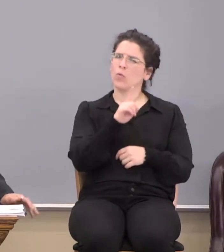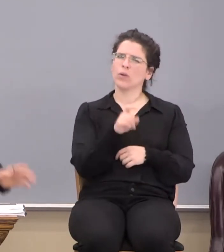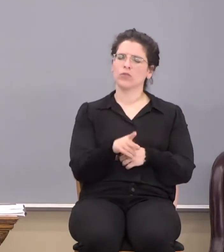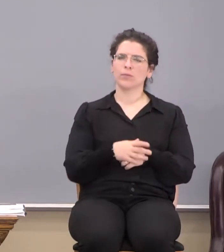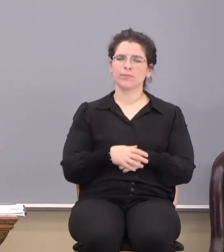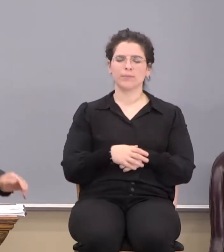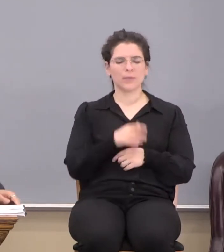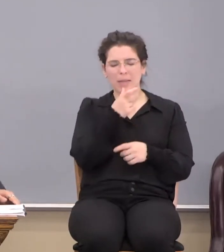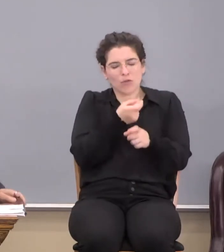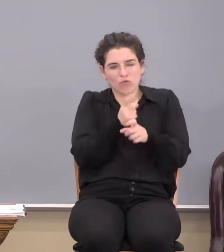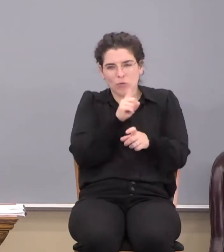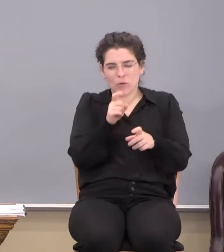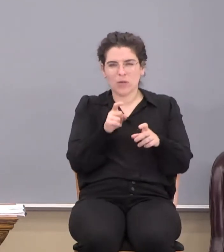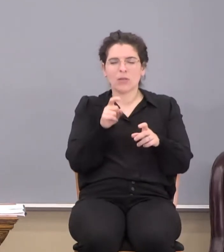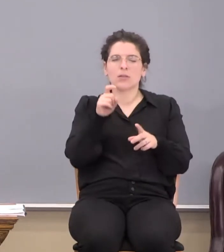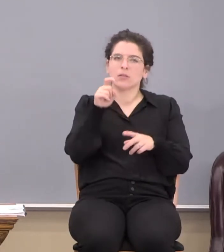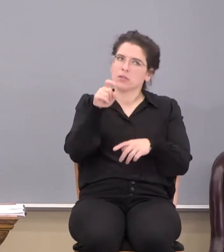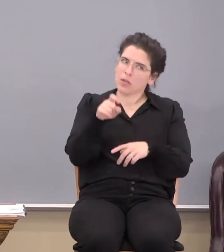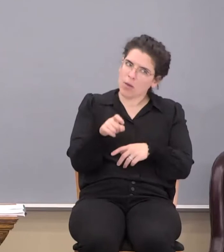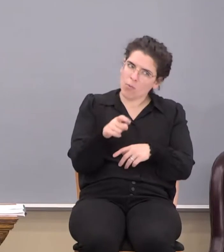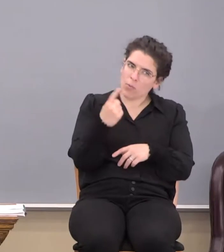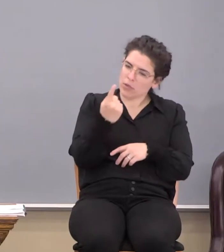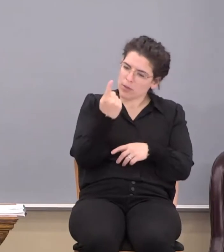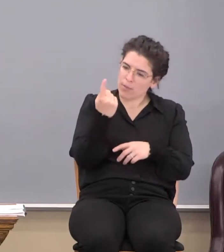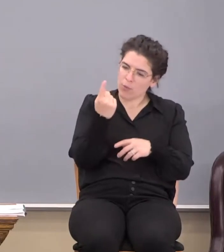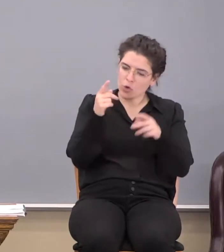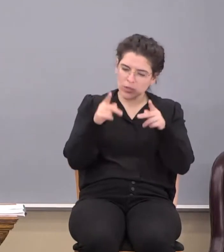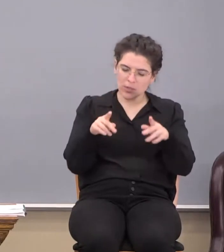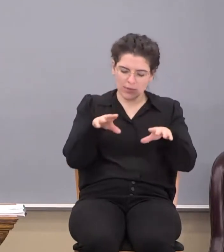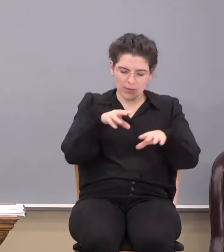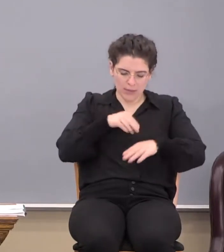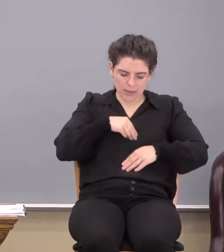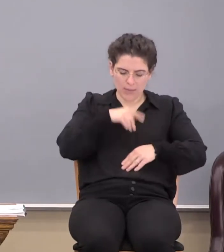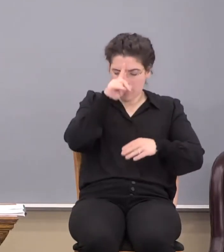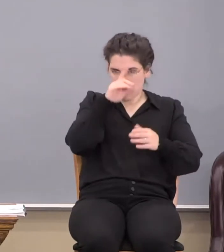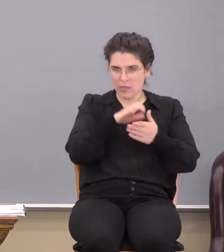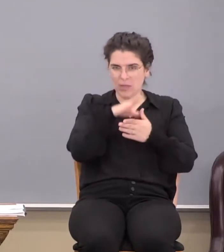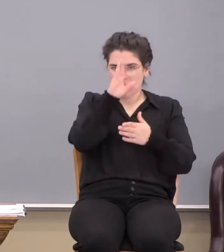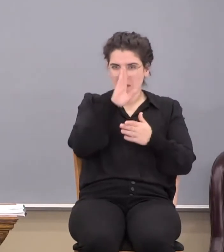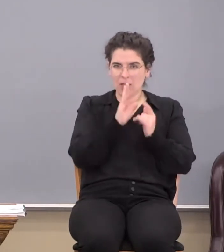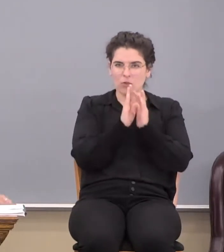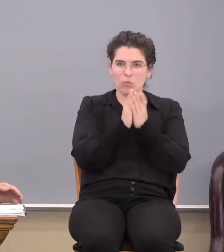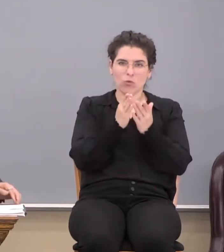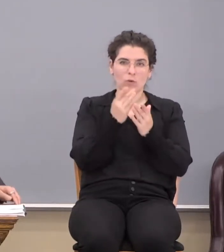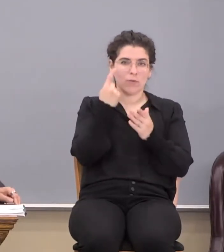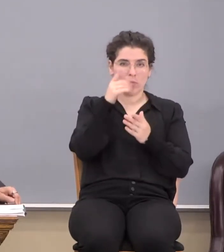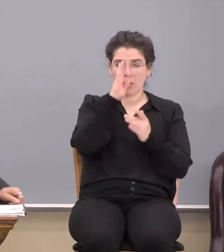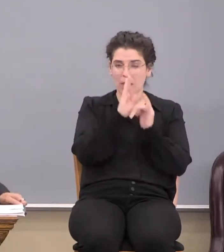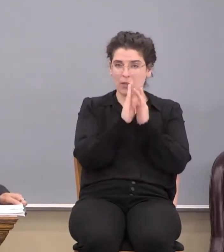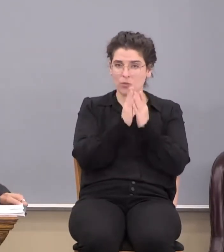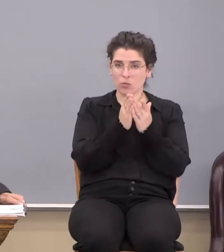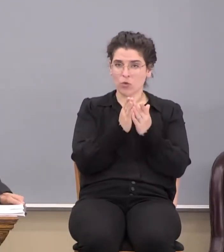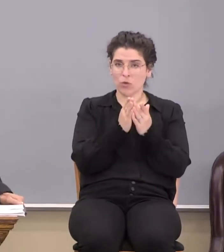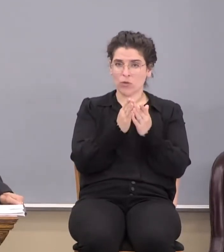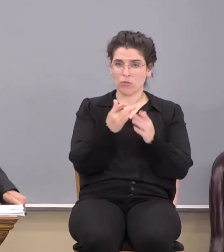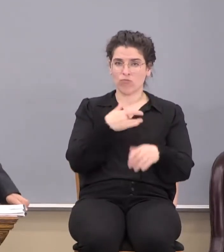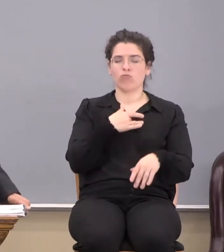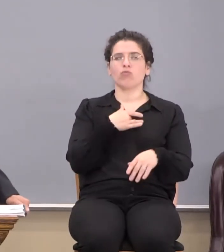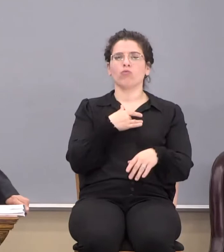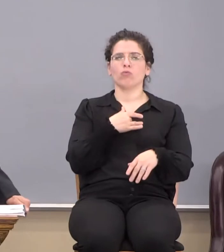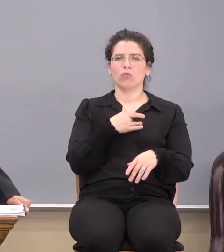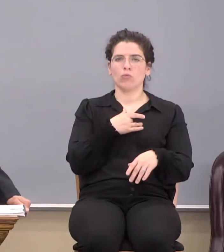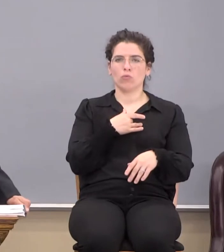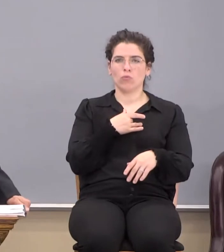this is not a trick question, okay? Does someone have to accept and believe God's word in order for God's word to get their heart?